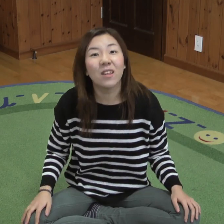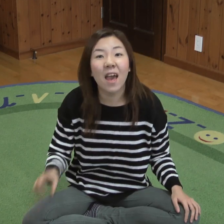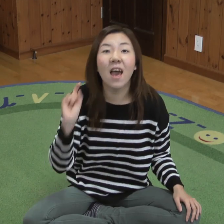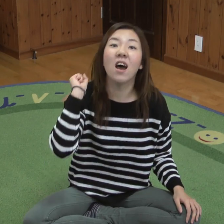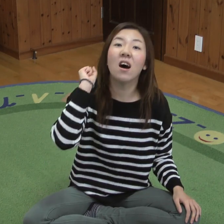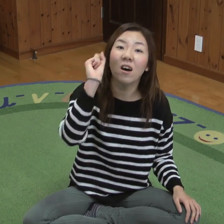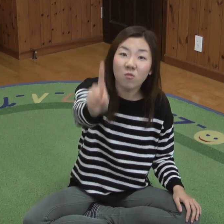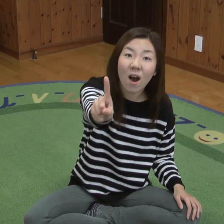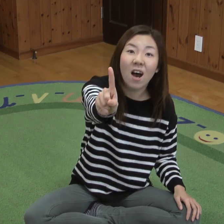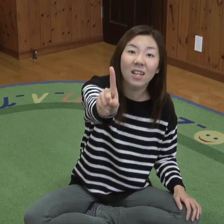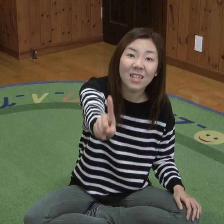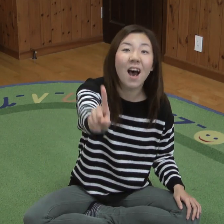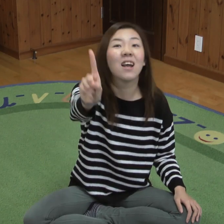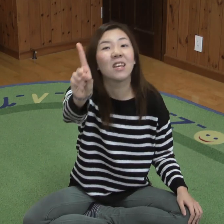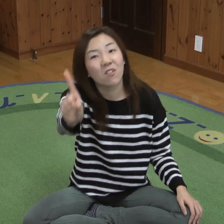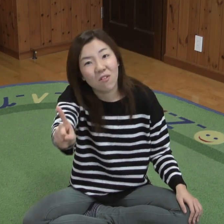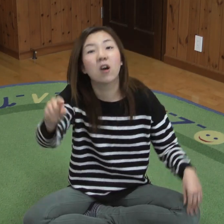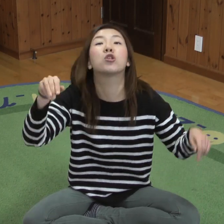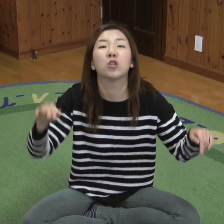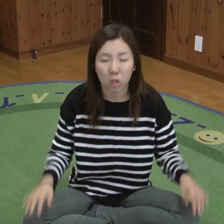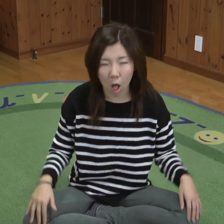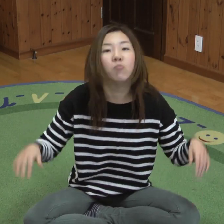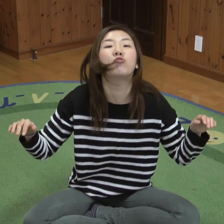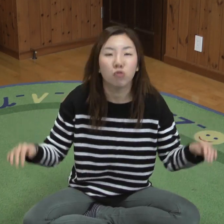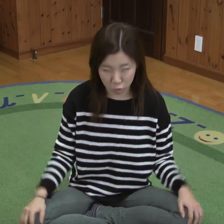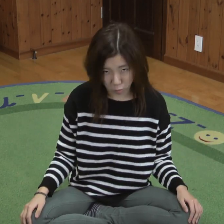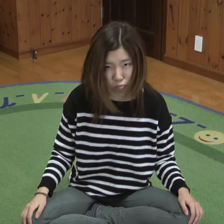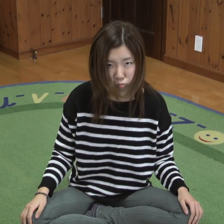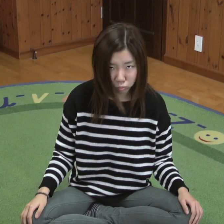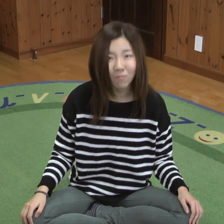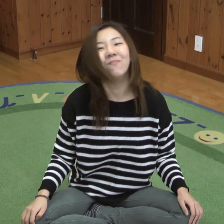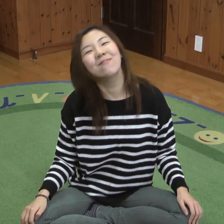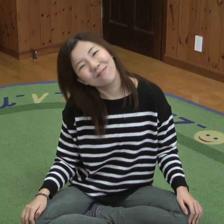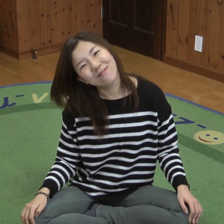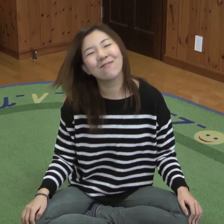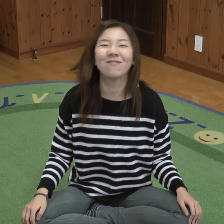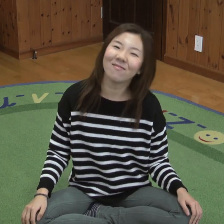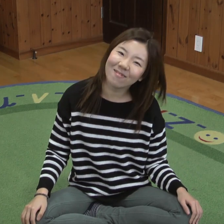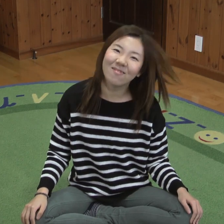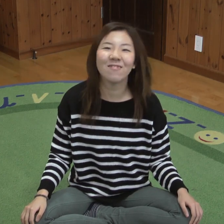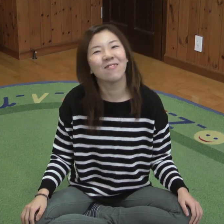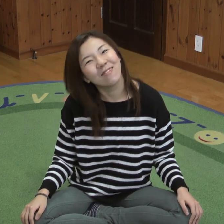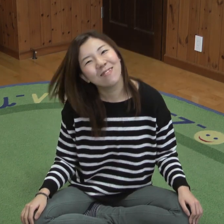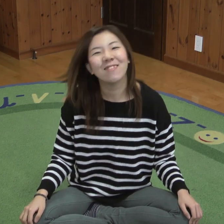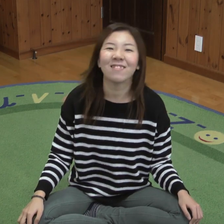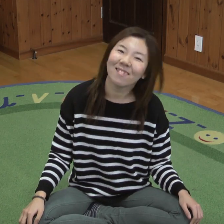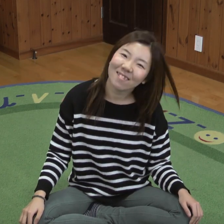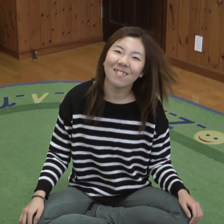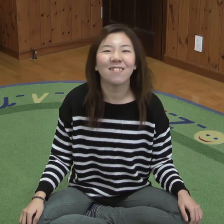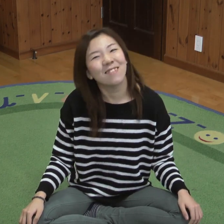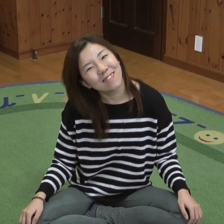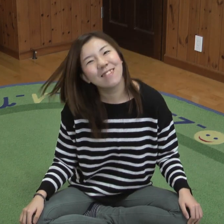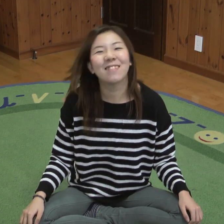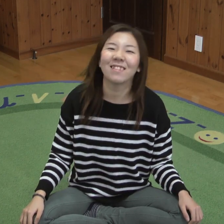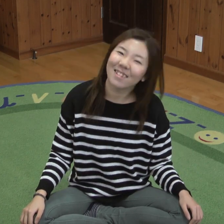Little Tiny Frogs